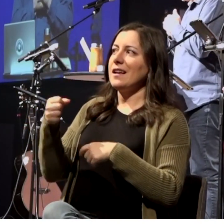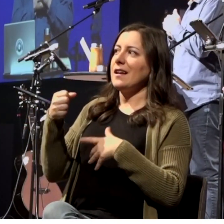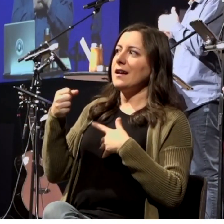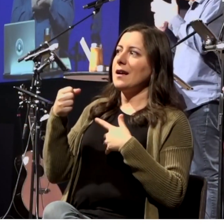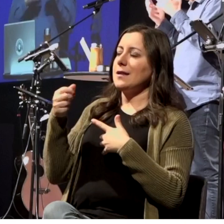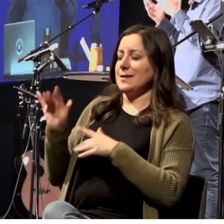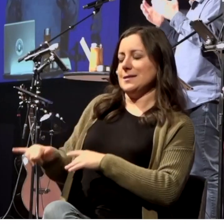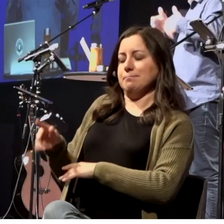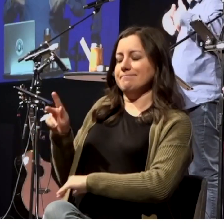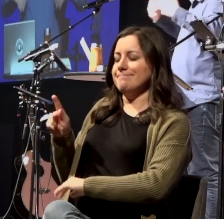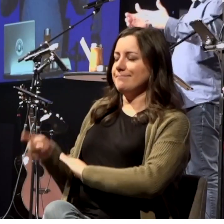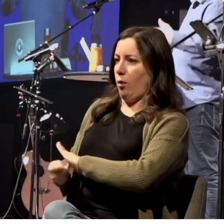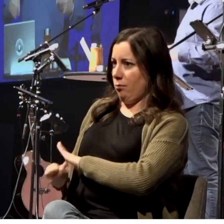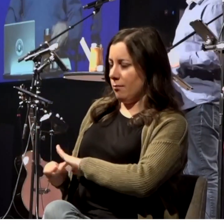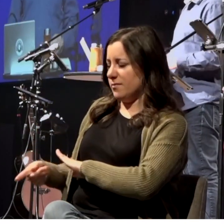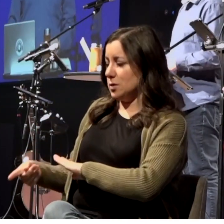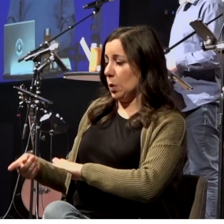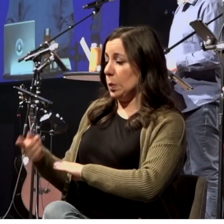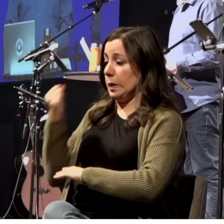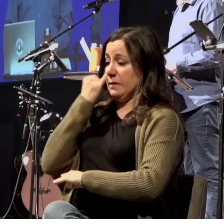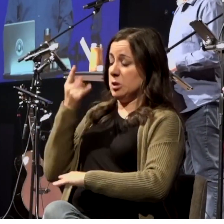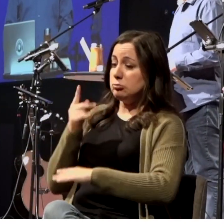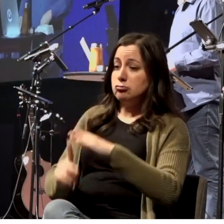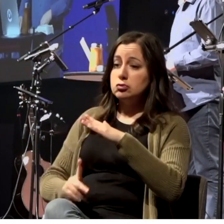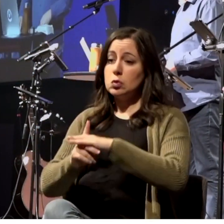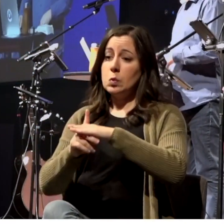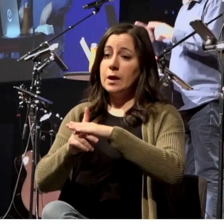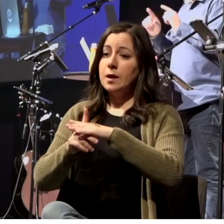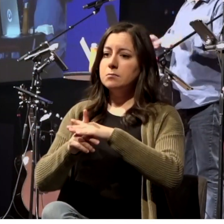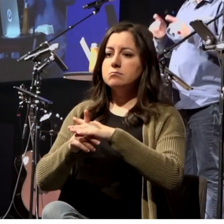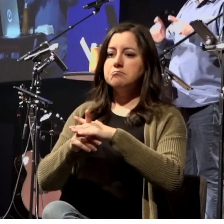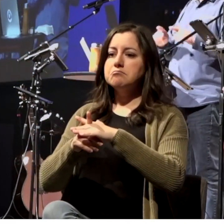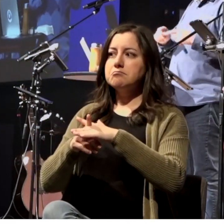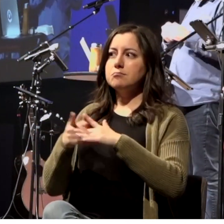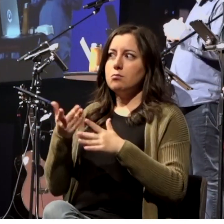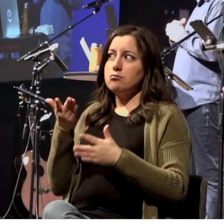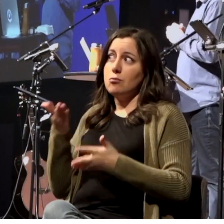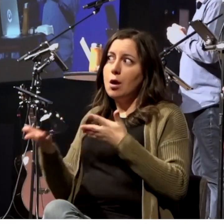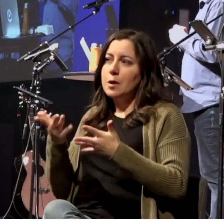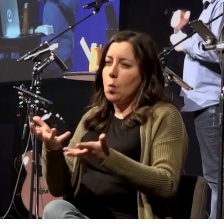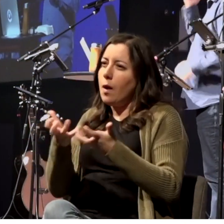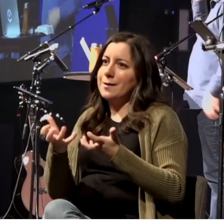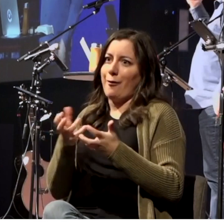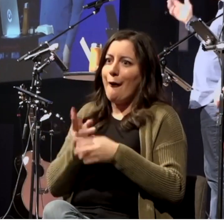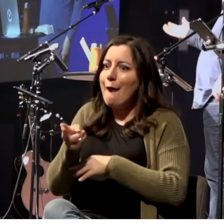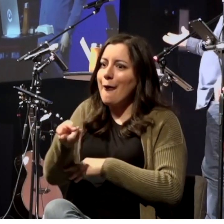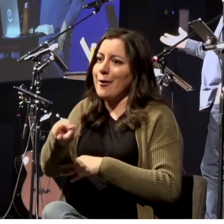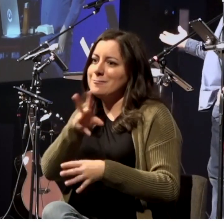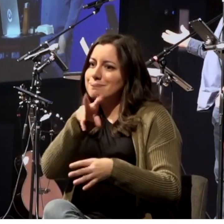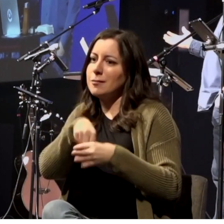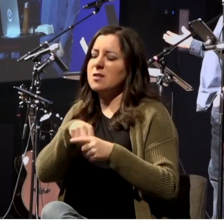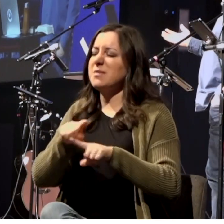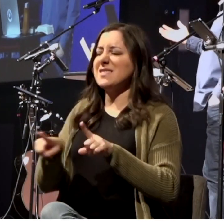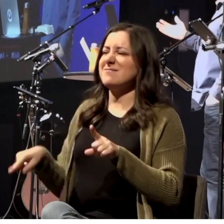And so, you know, you think he'd be anxious to get started. It is very possible when we consider why. Why didn't they get started?